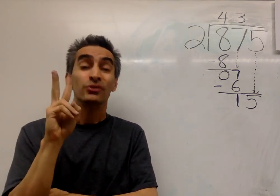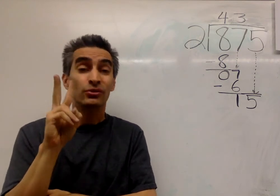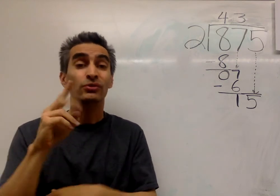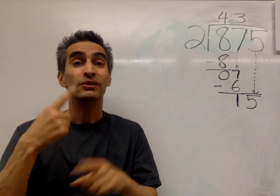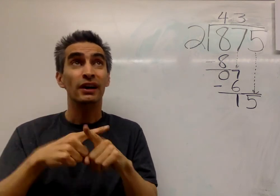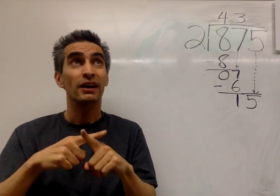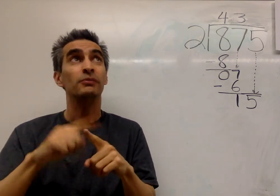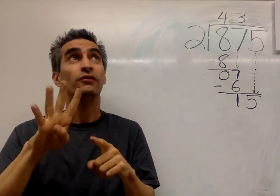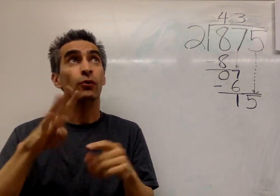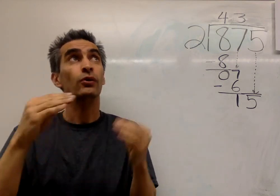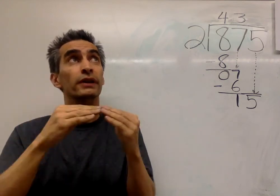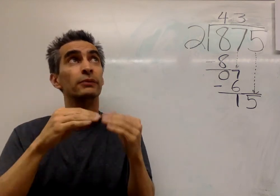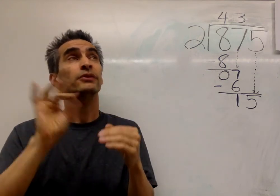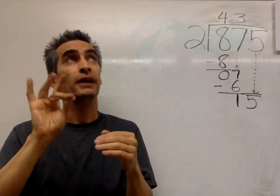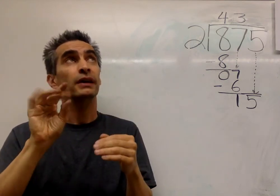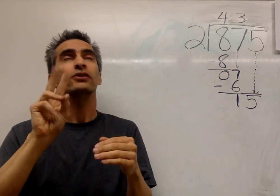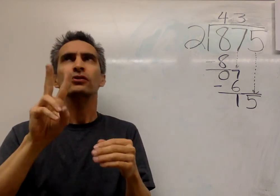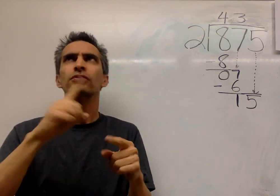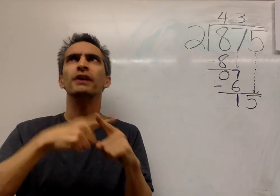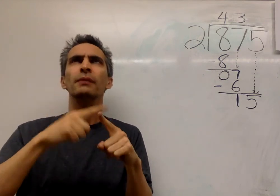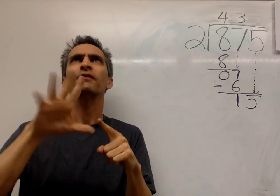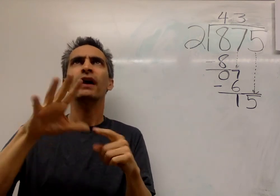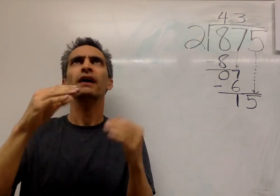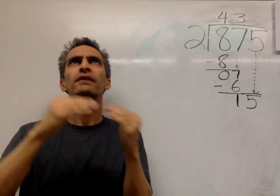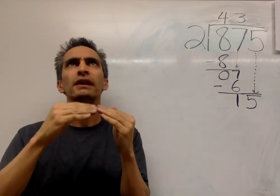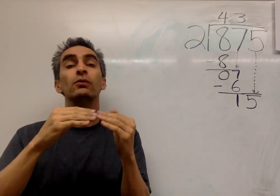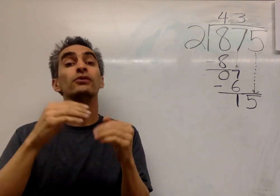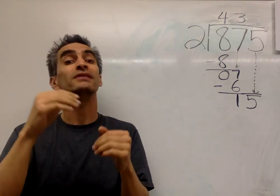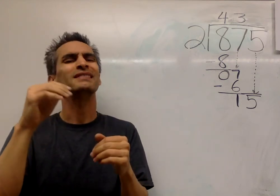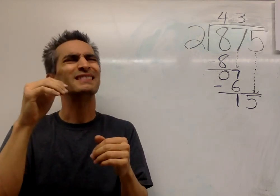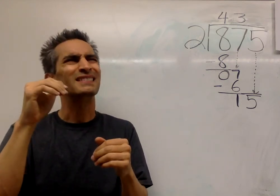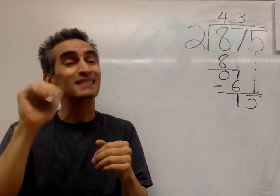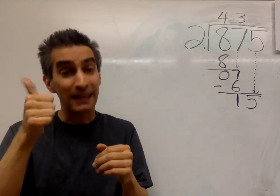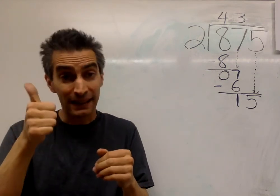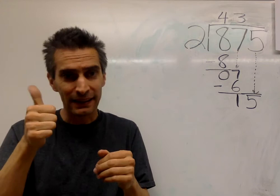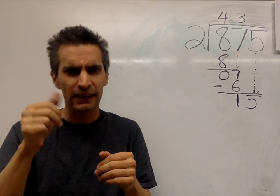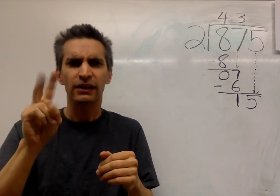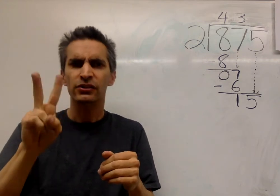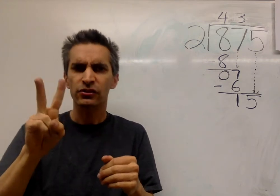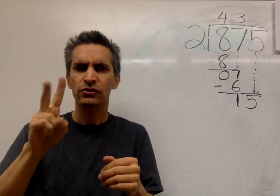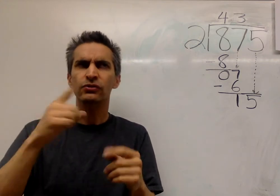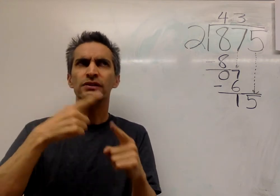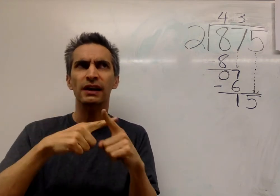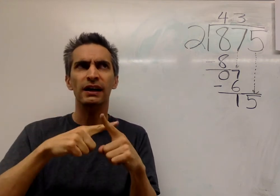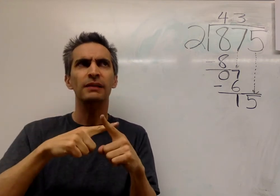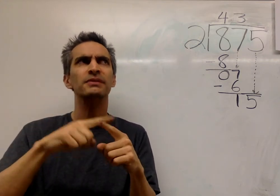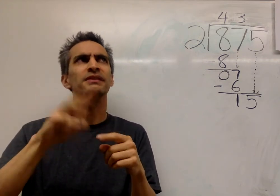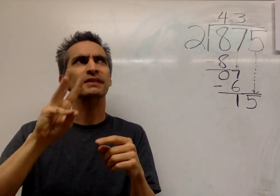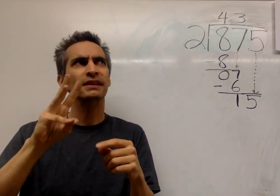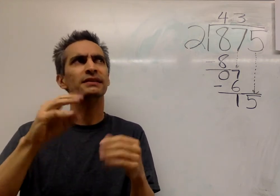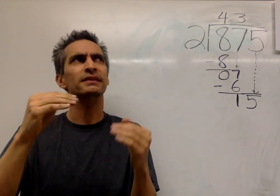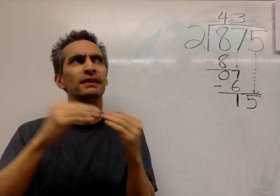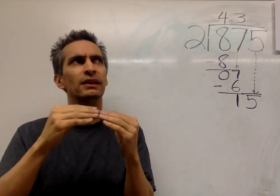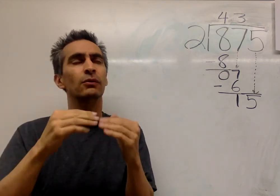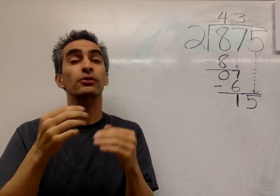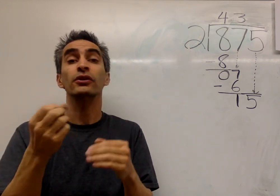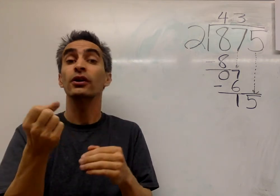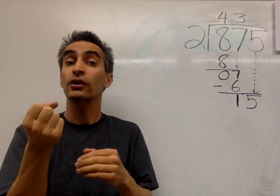Two times four equals eight. Two times five equals ten. Two times six equals